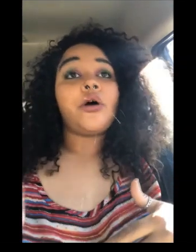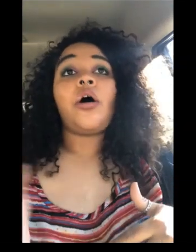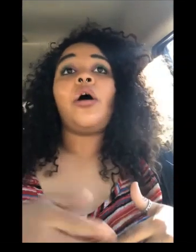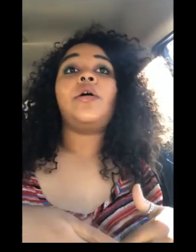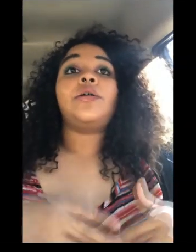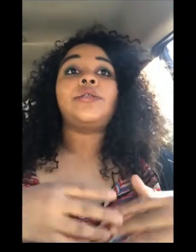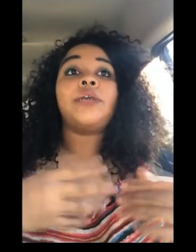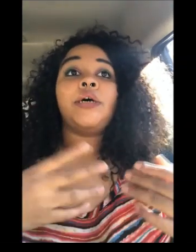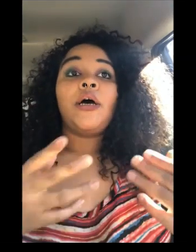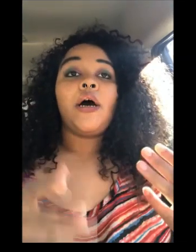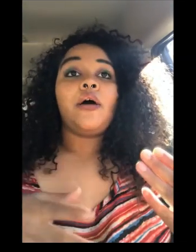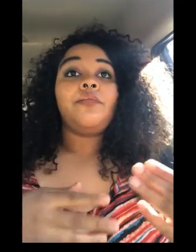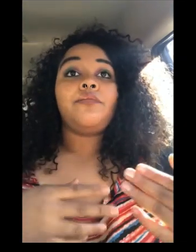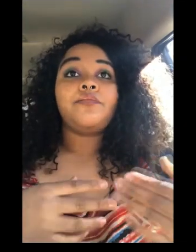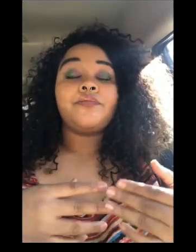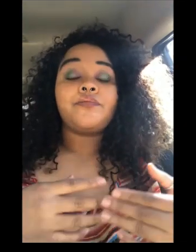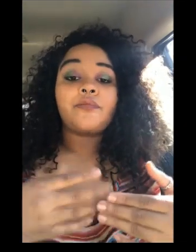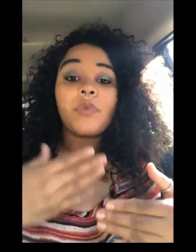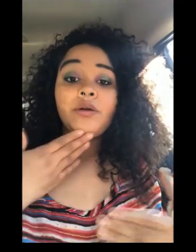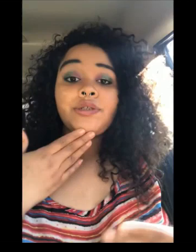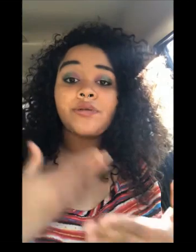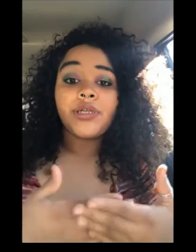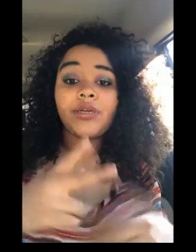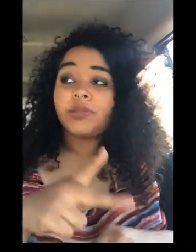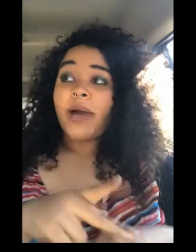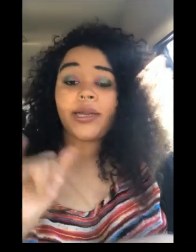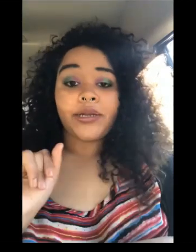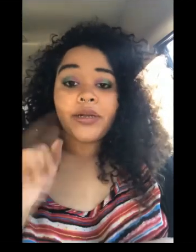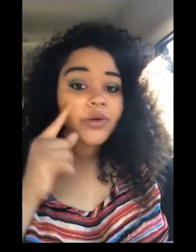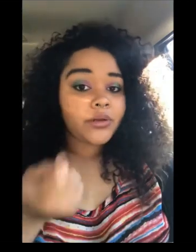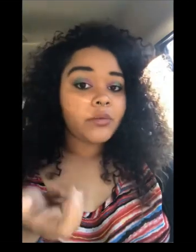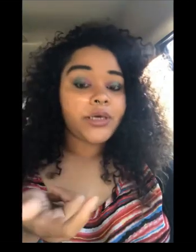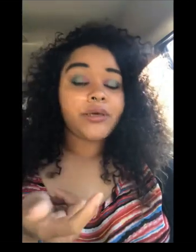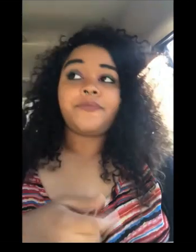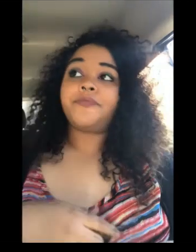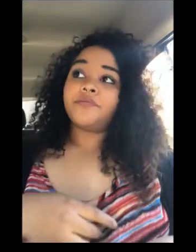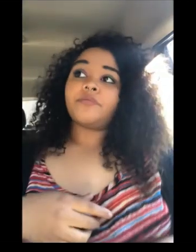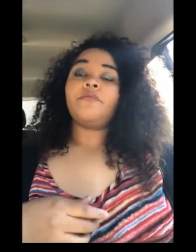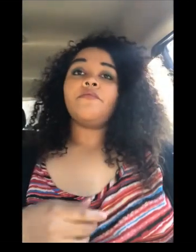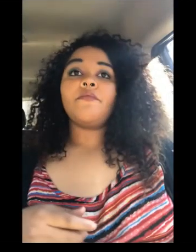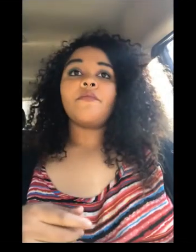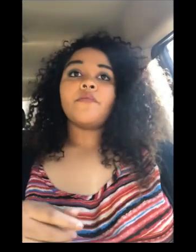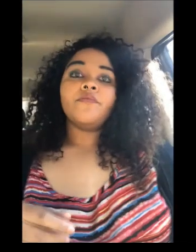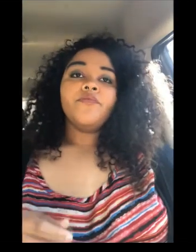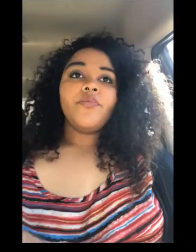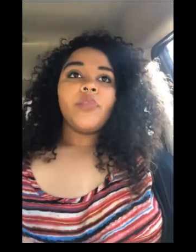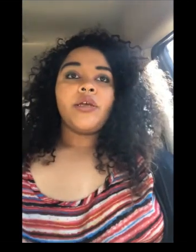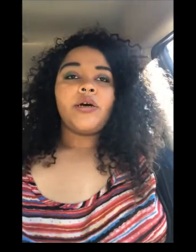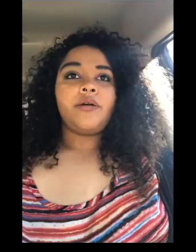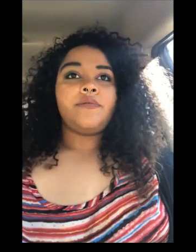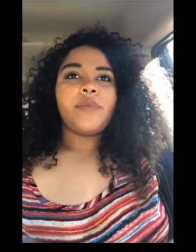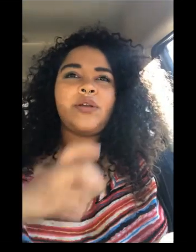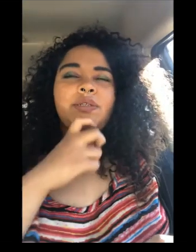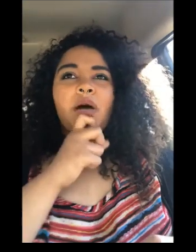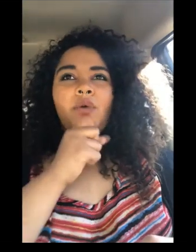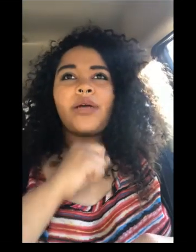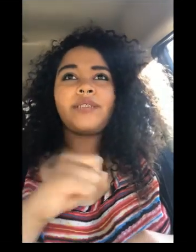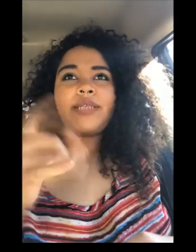talks um i was doing really good i was pioneering for a little bit um and it was about when i was